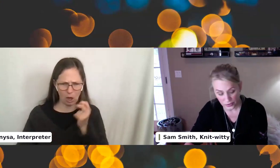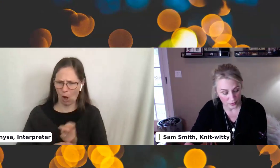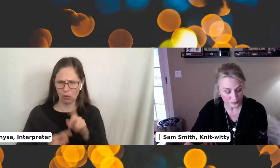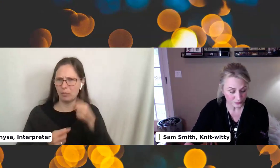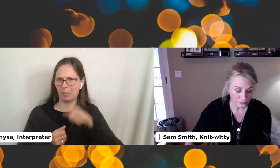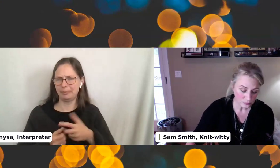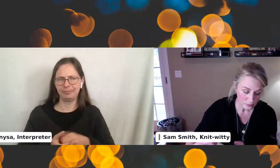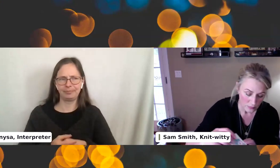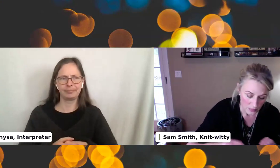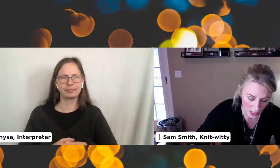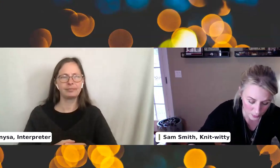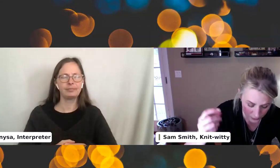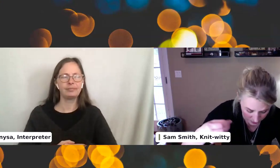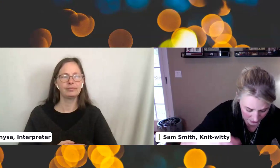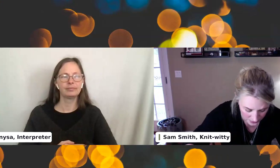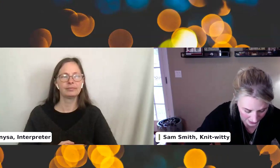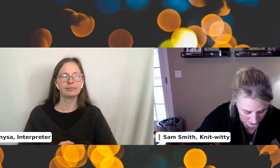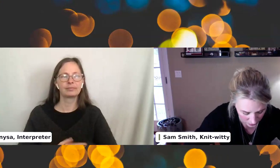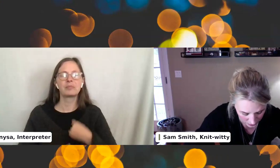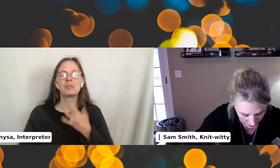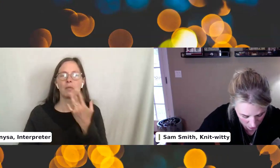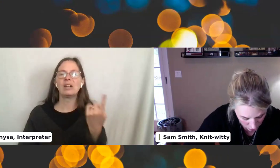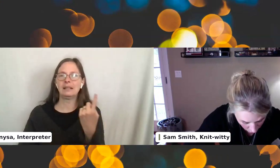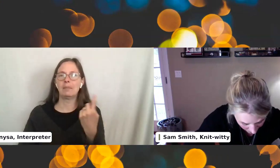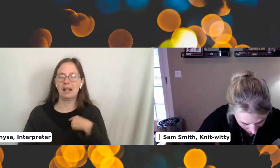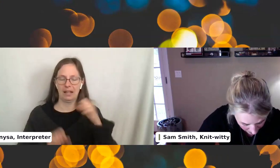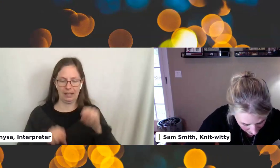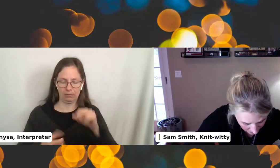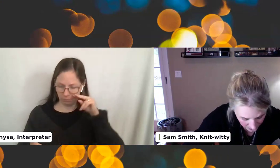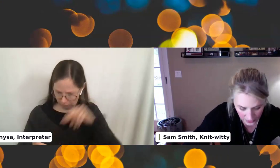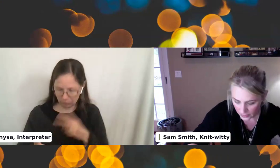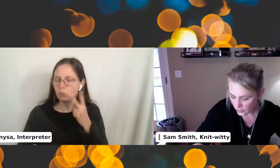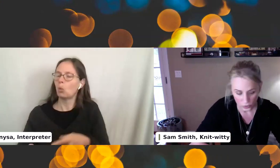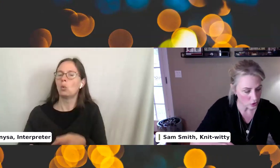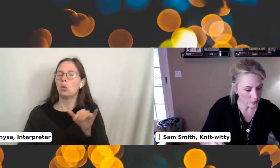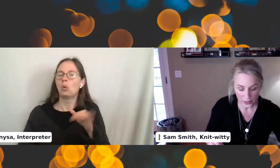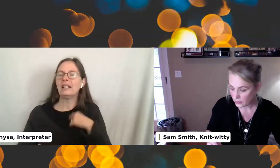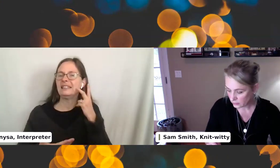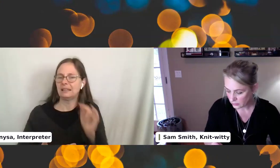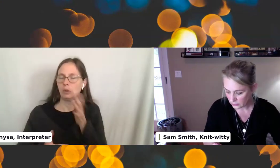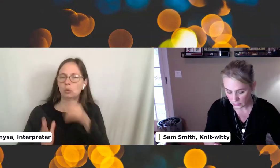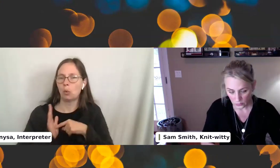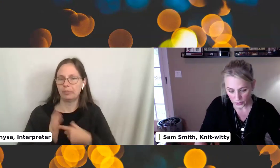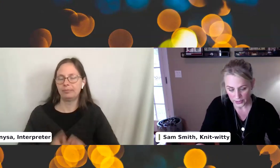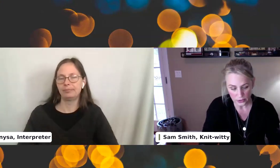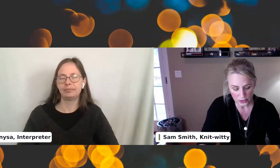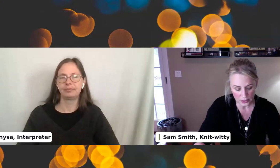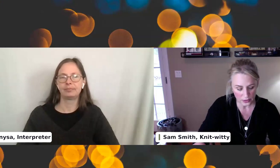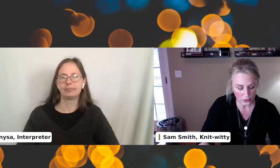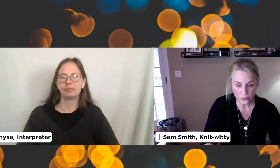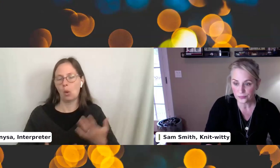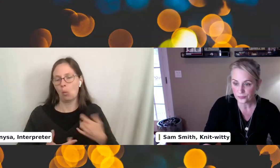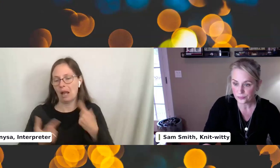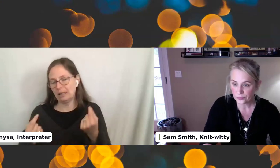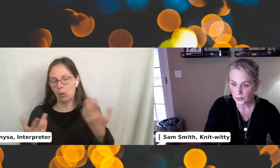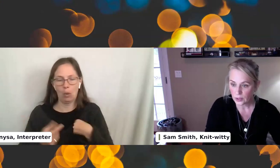remember. So I prefer something tactile that I can just look at and it will show me what I did or did